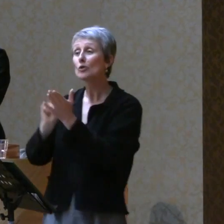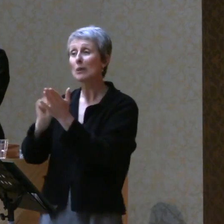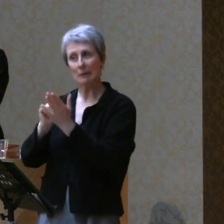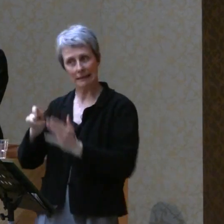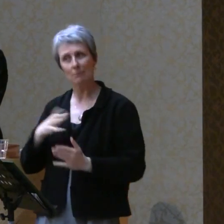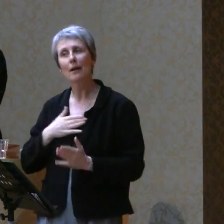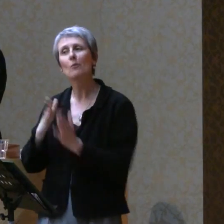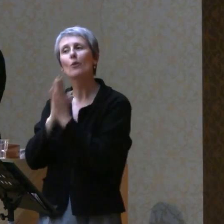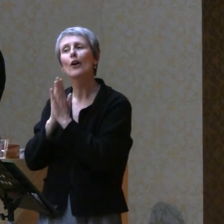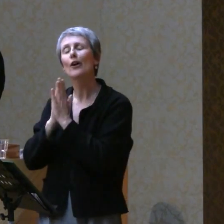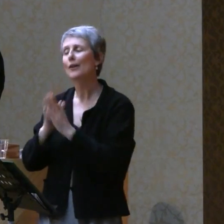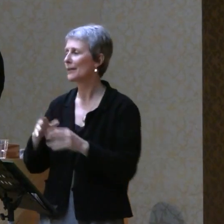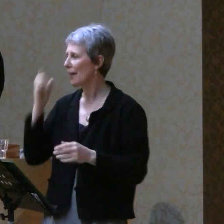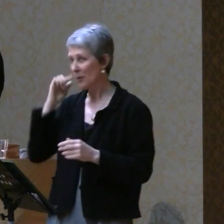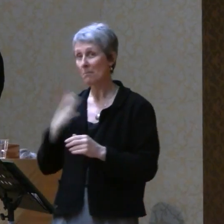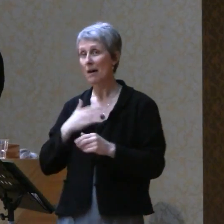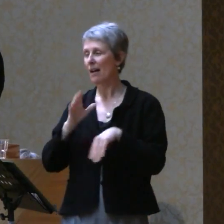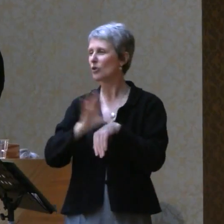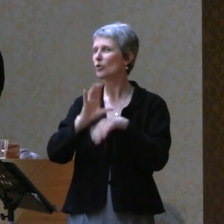and the leaders in our association.